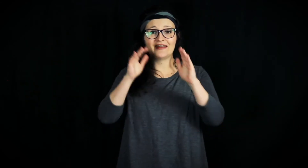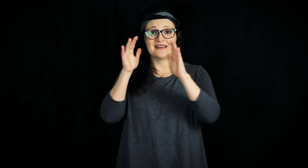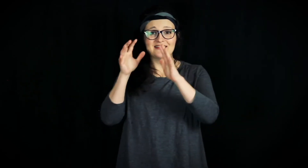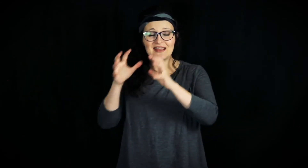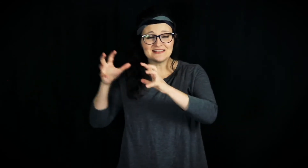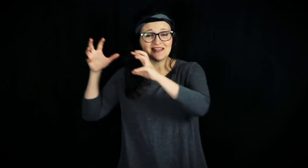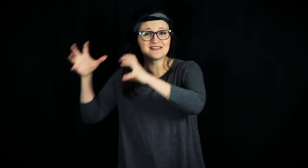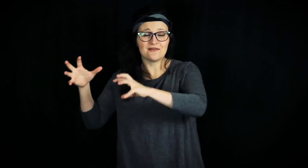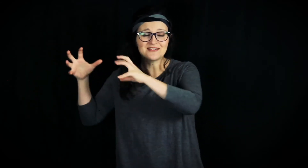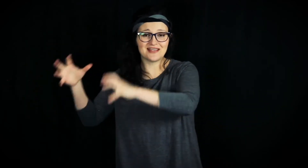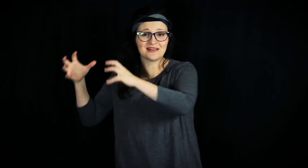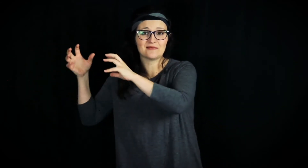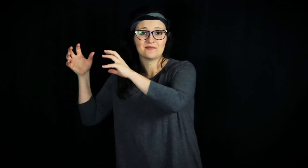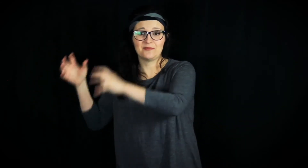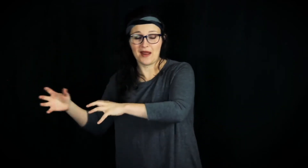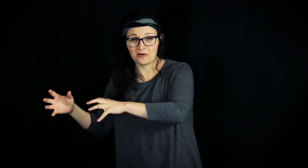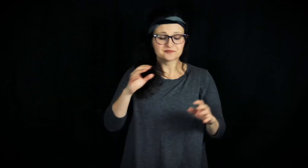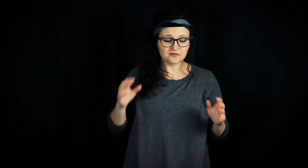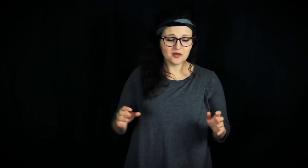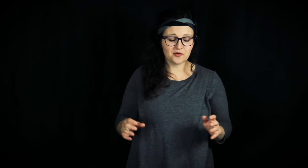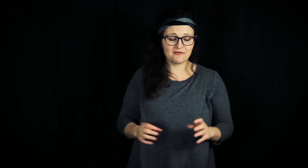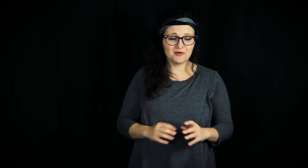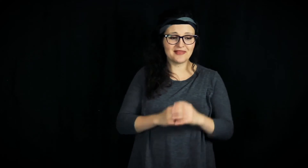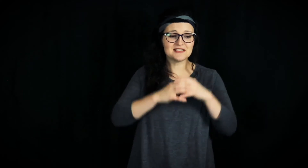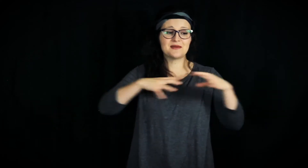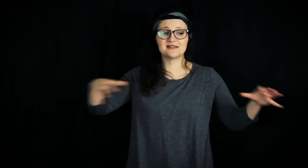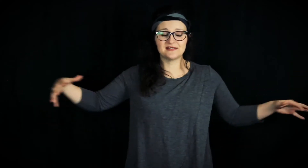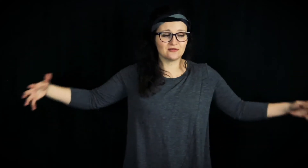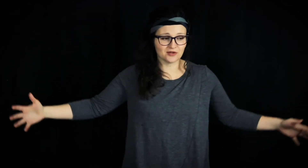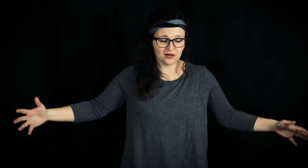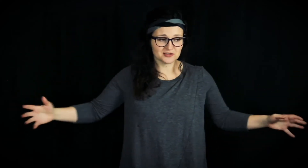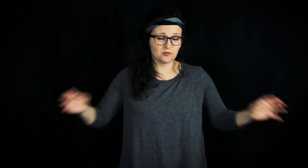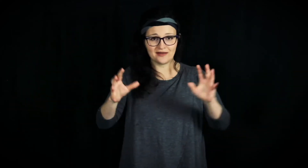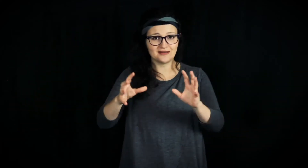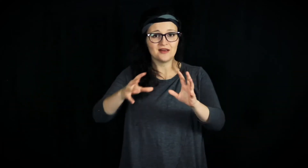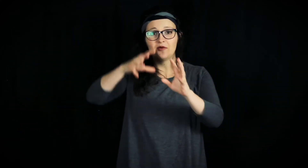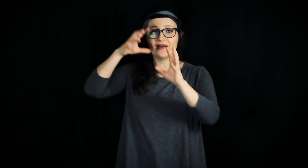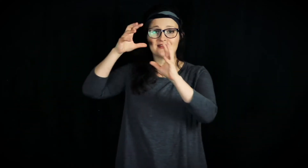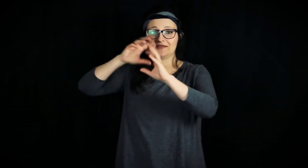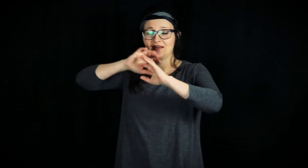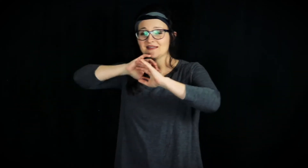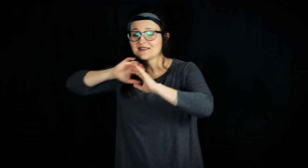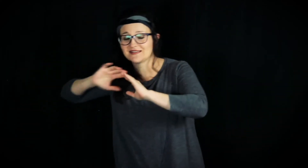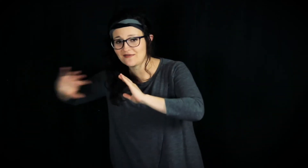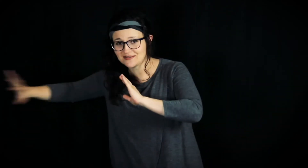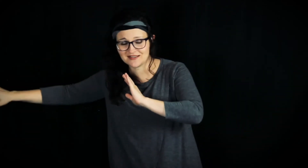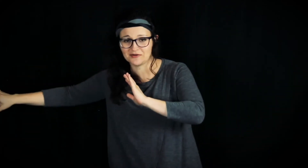10 to the 17th power. Okay, if you had this many silver dollars, one with 17 zeros